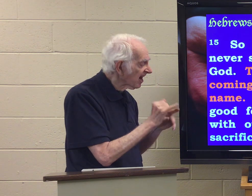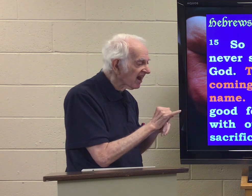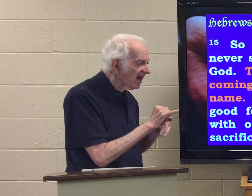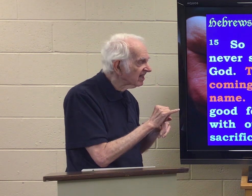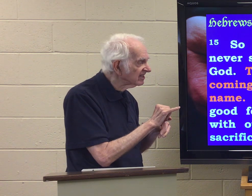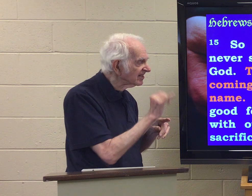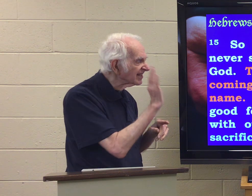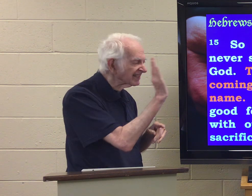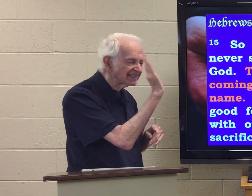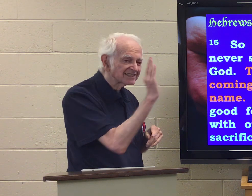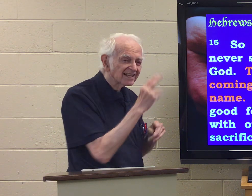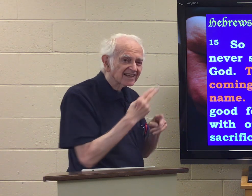His name.